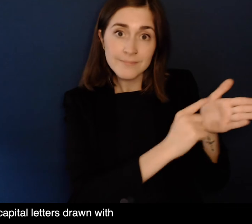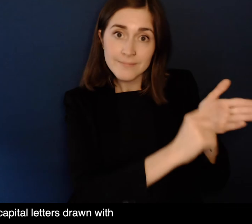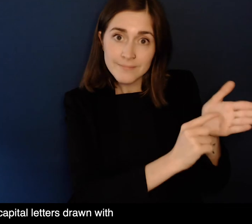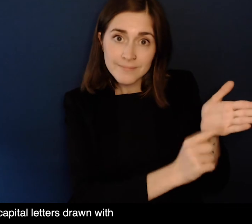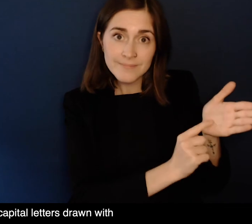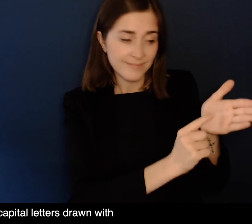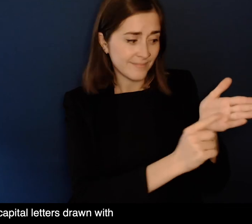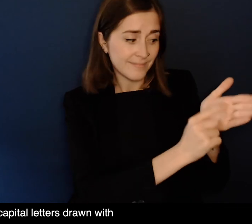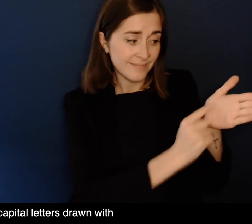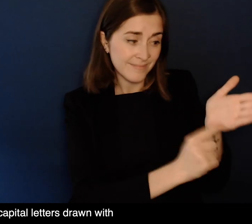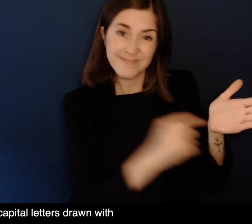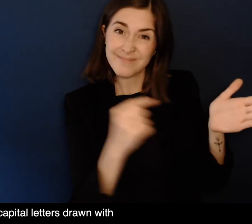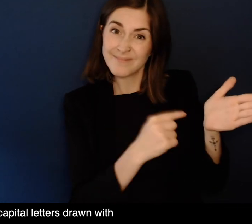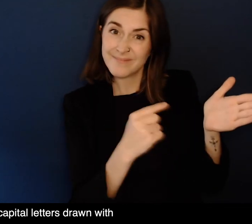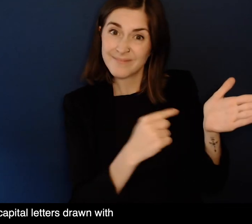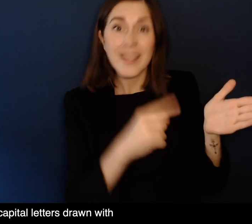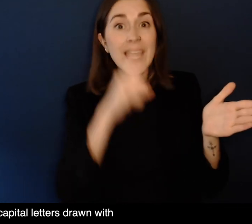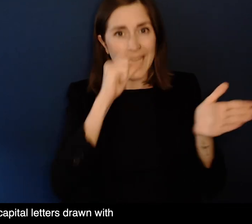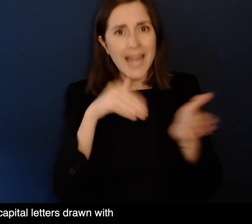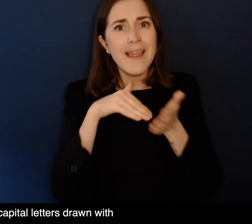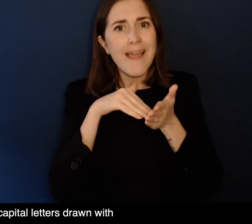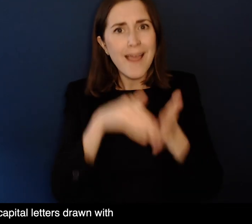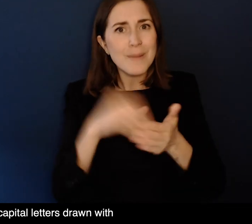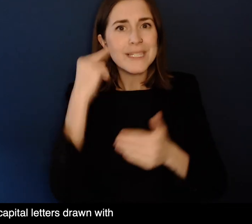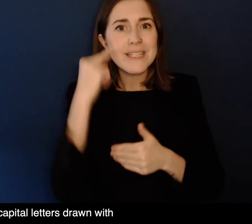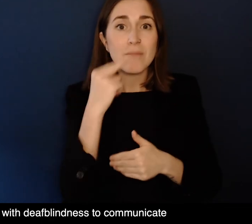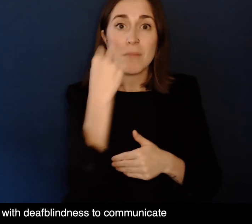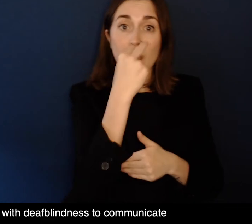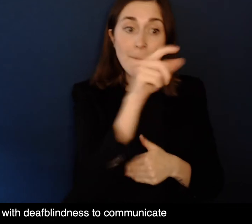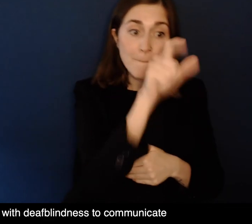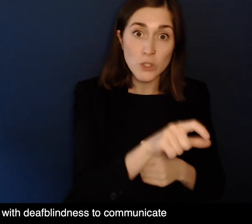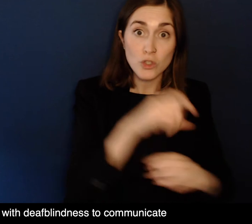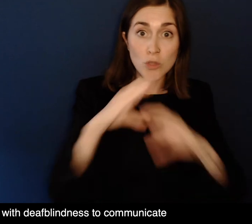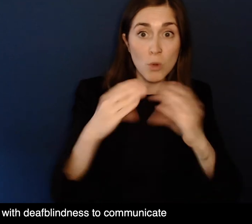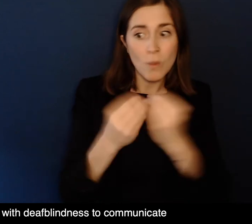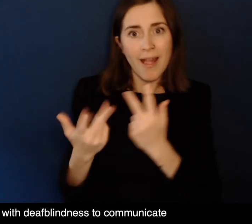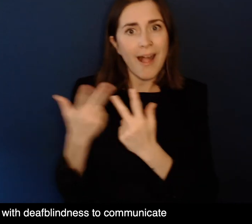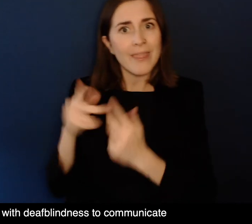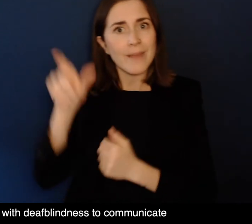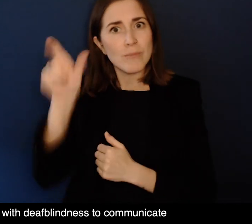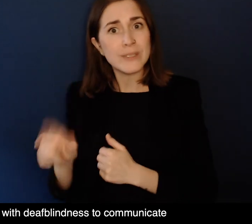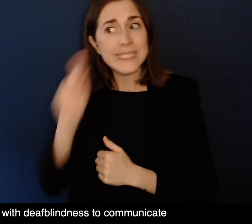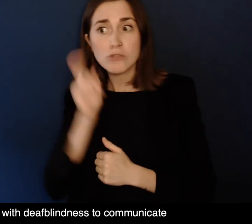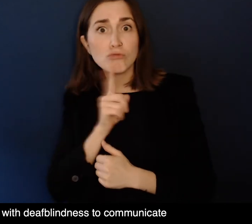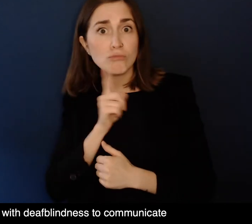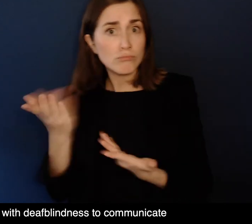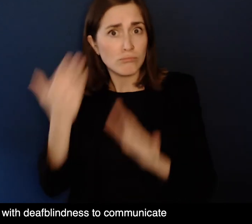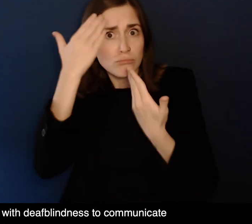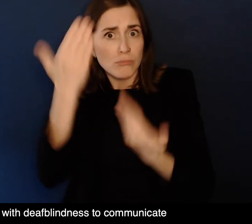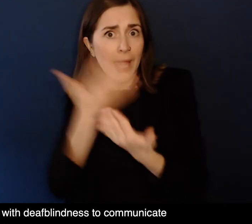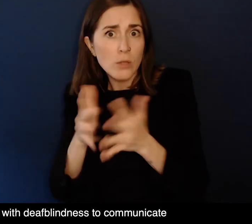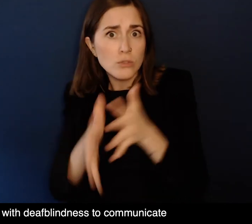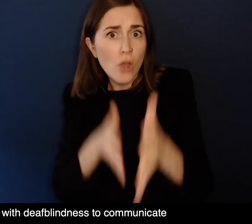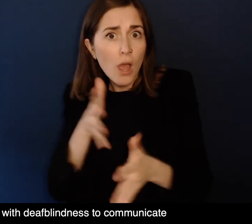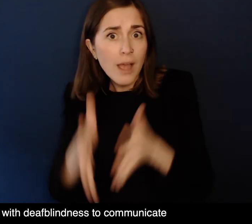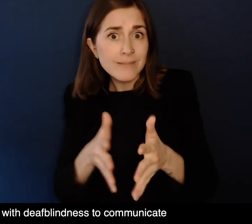Using block capital letters drawn with your index finger on a person's palm Can be a way for people with deafblindness to communicate with people who